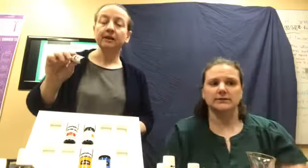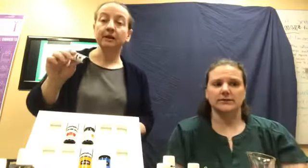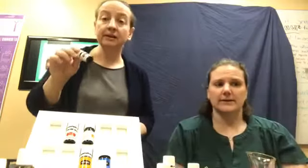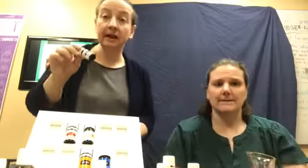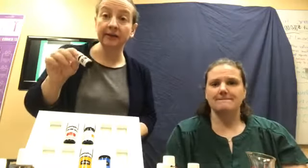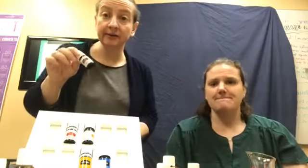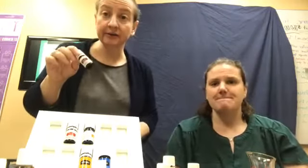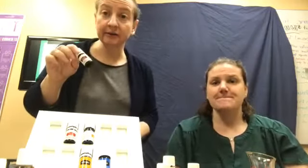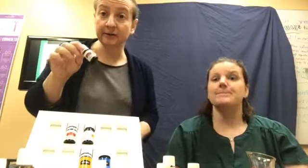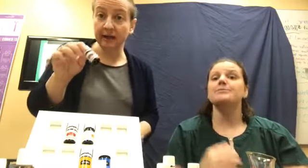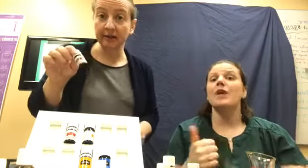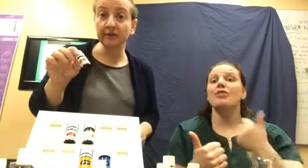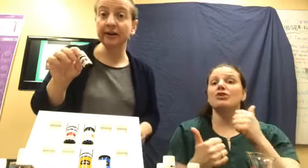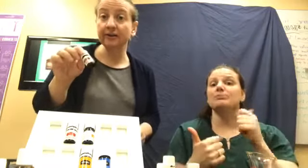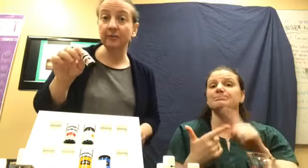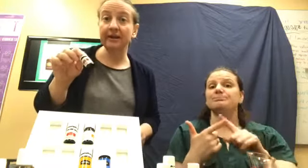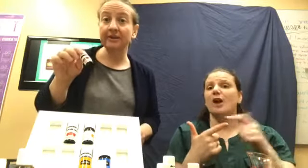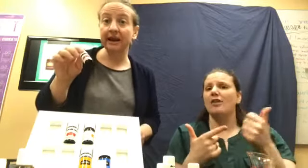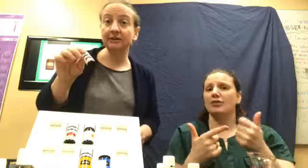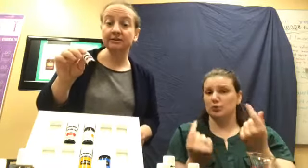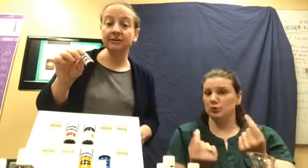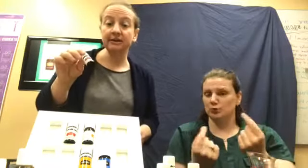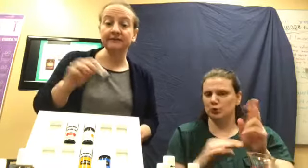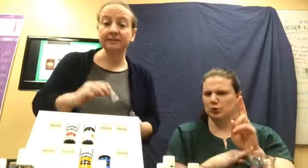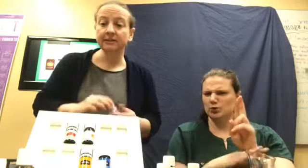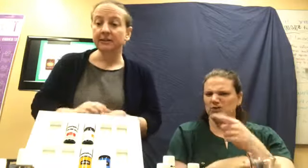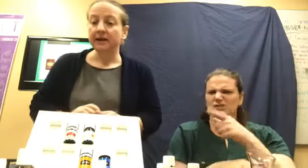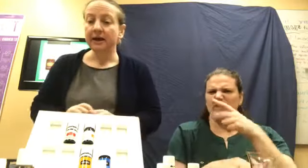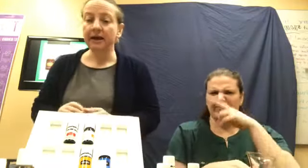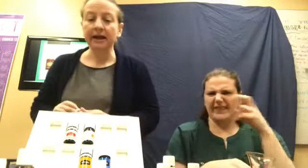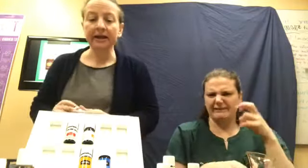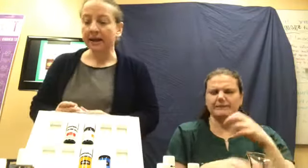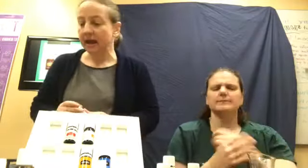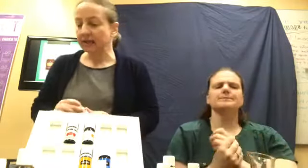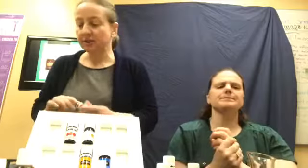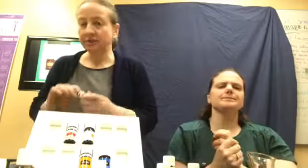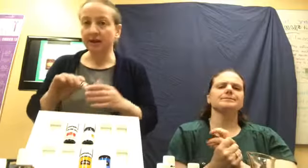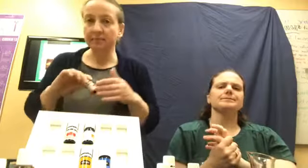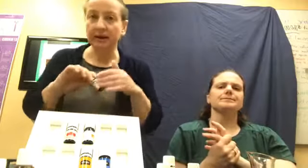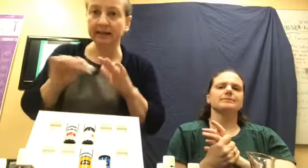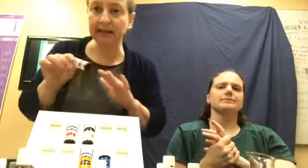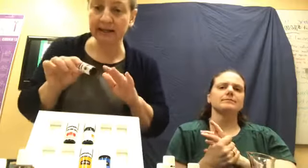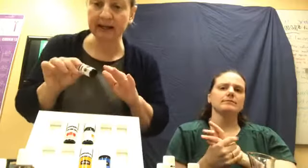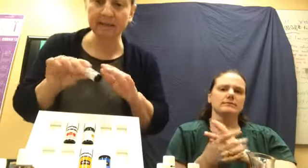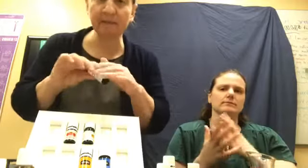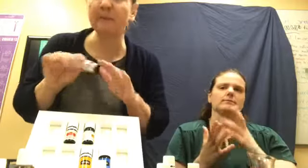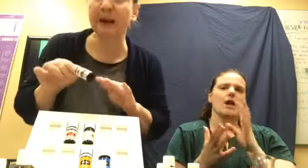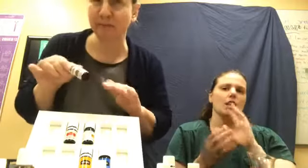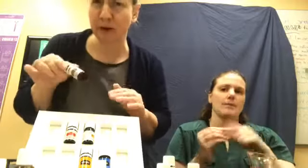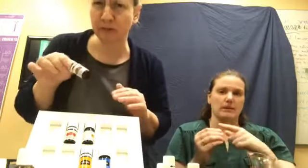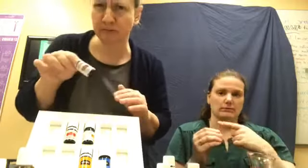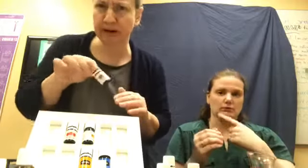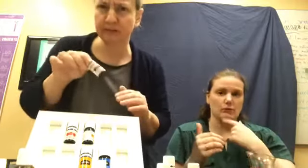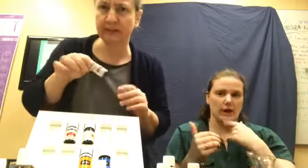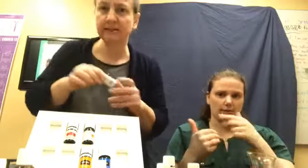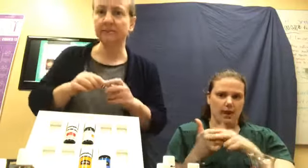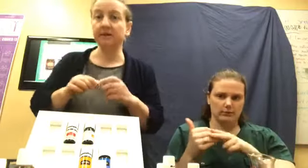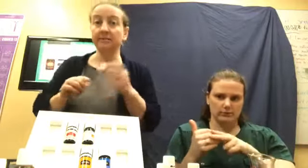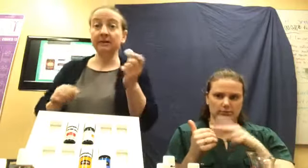The other, so the other, the other way that I use thieves, uh, and I should talk about it in a red bottle, right? Because I'm going talk about